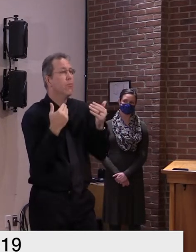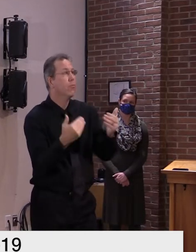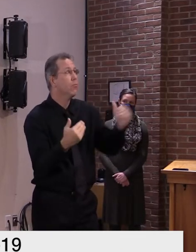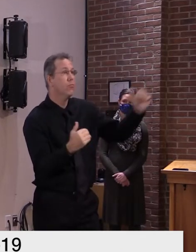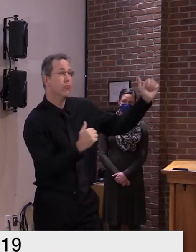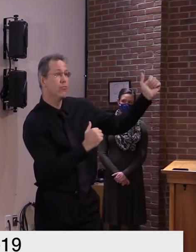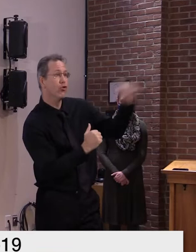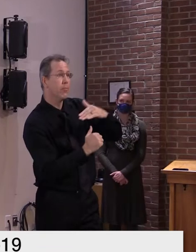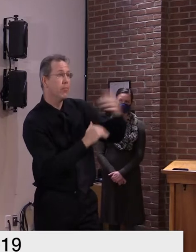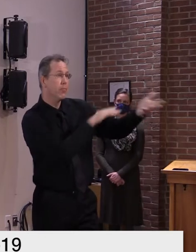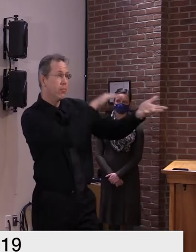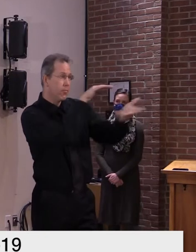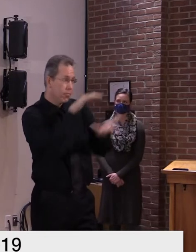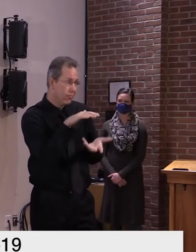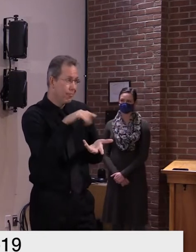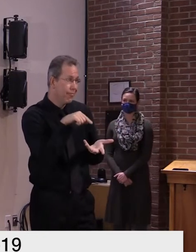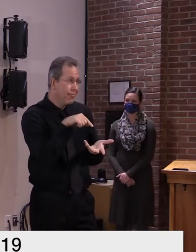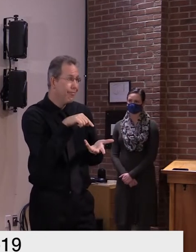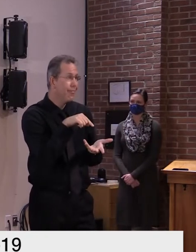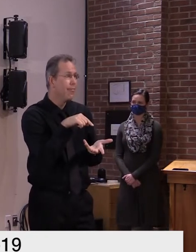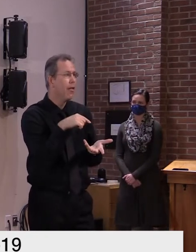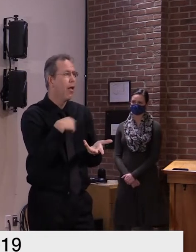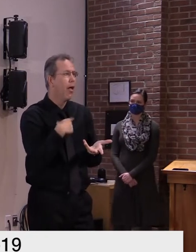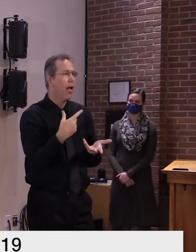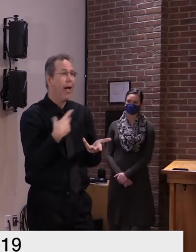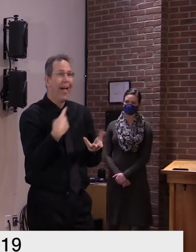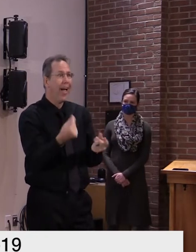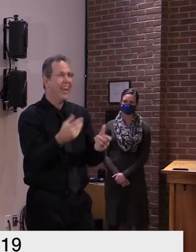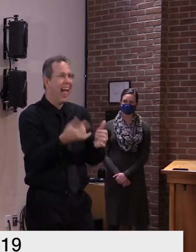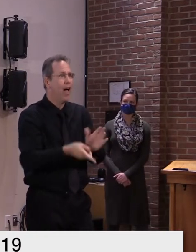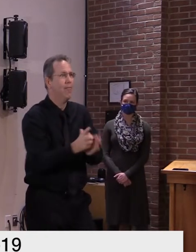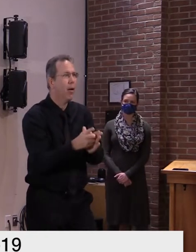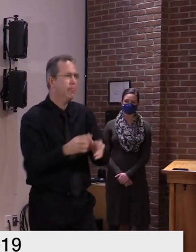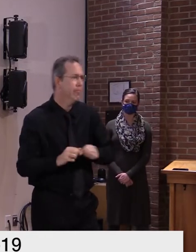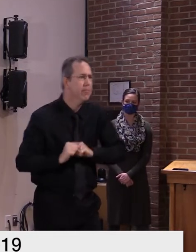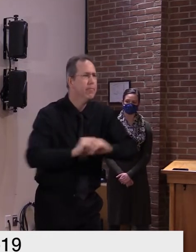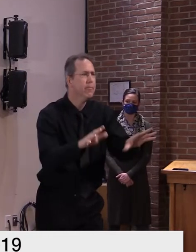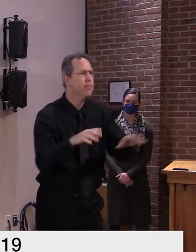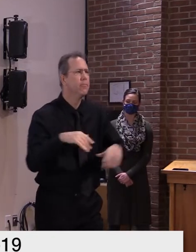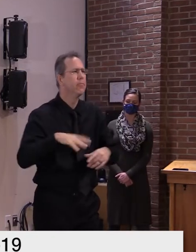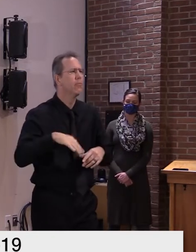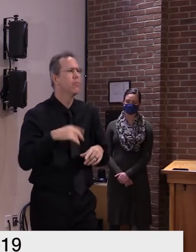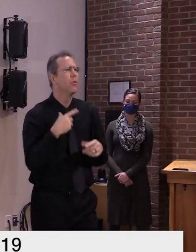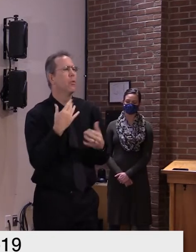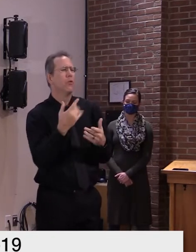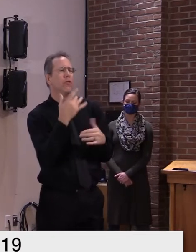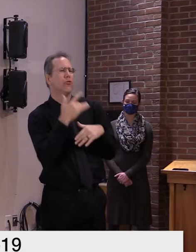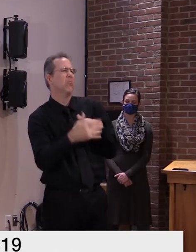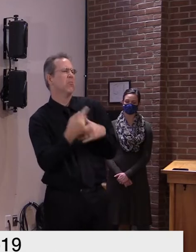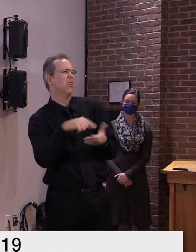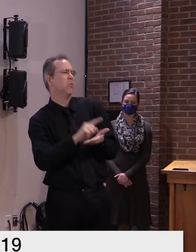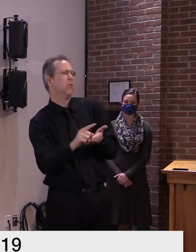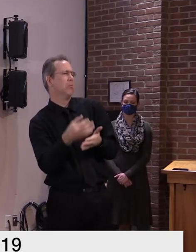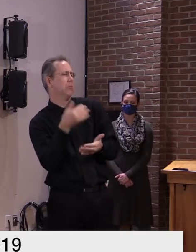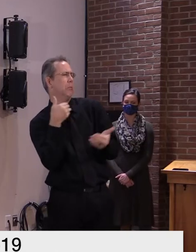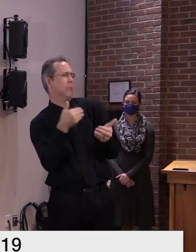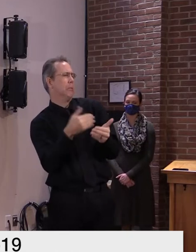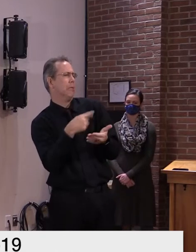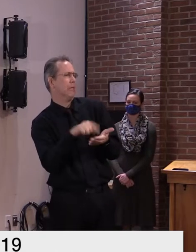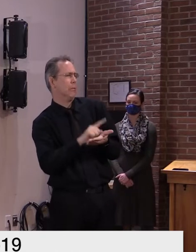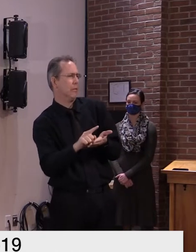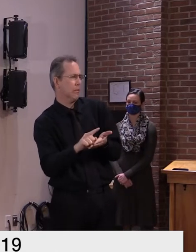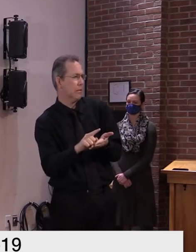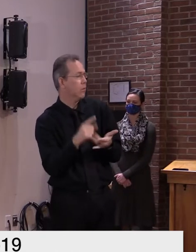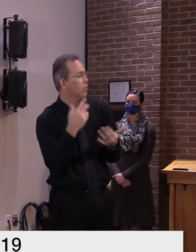about instantaneous uh it won't be early next week it really all depends on when we receive the vaccine